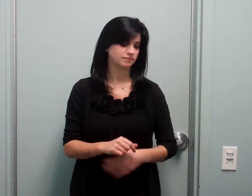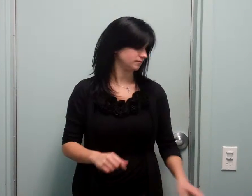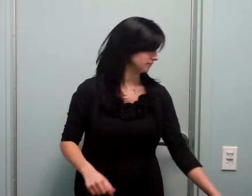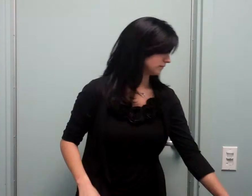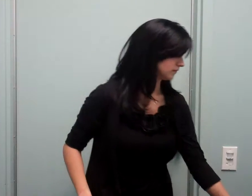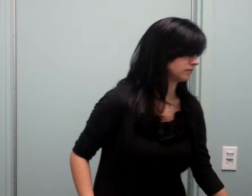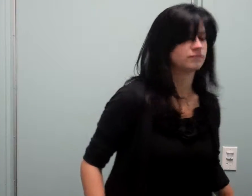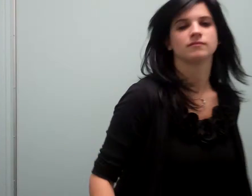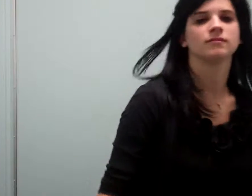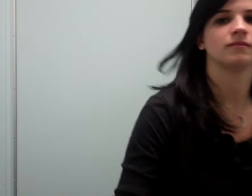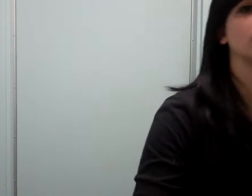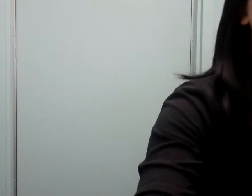be stopped with the hot flavor.